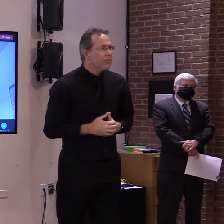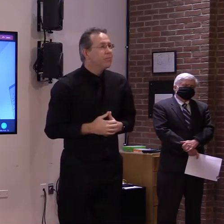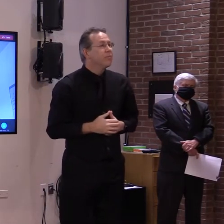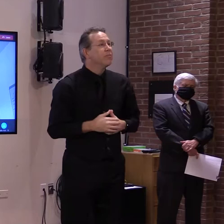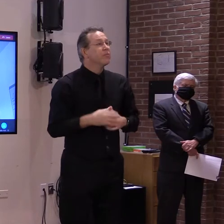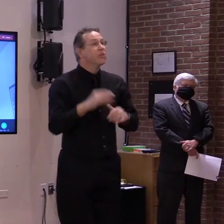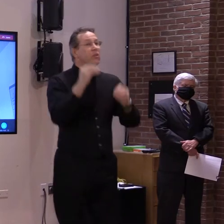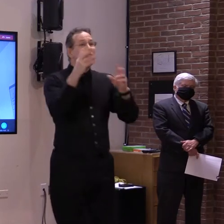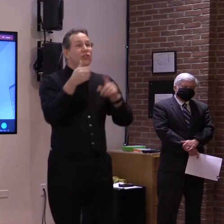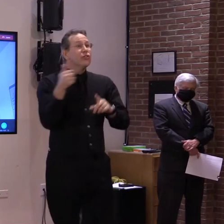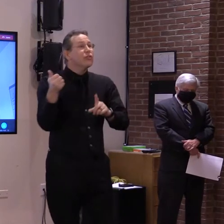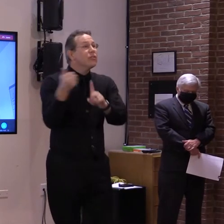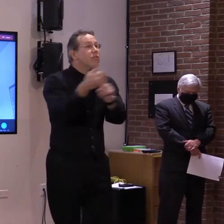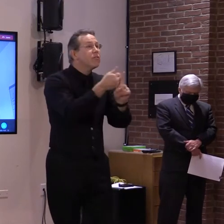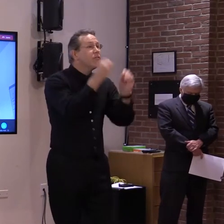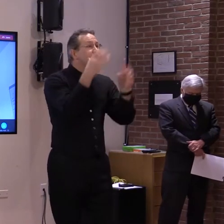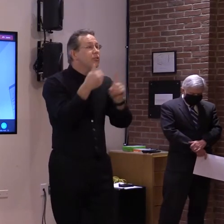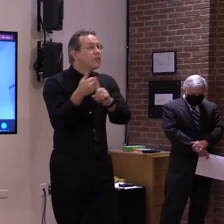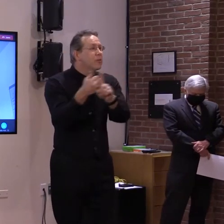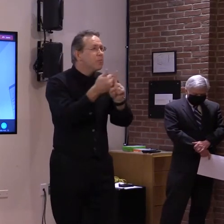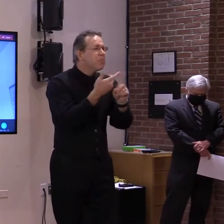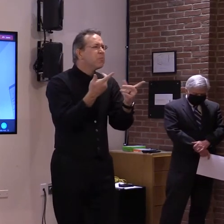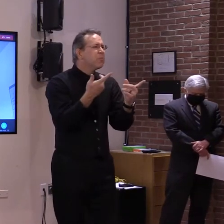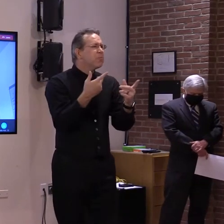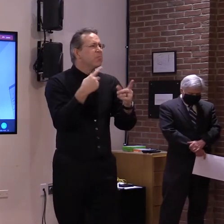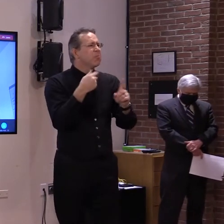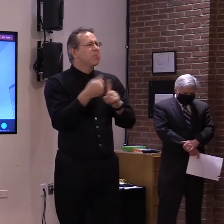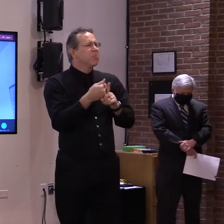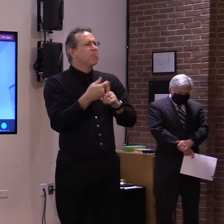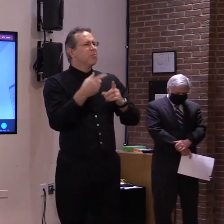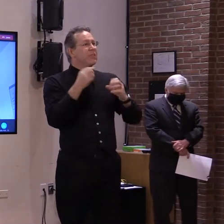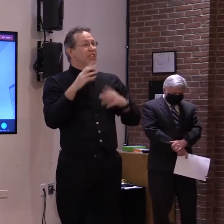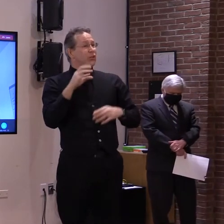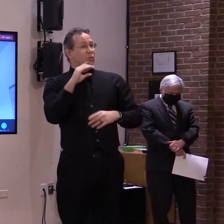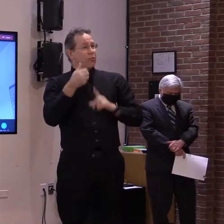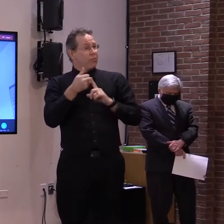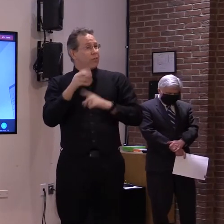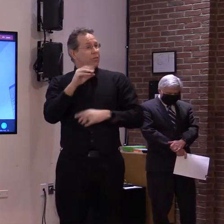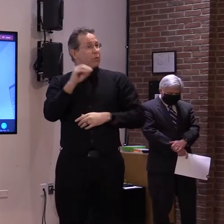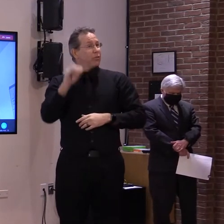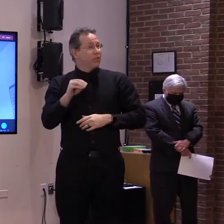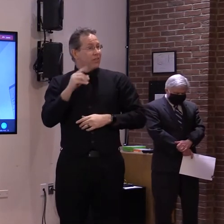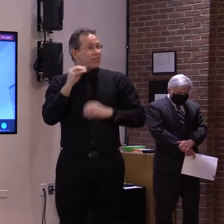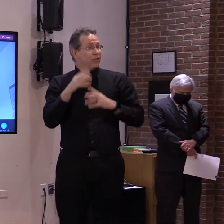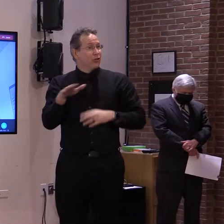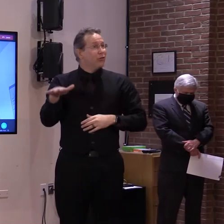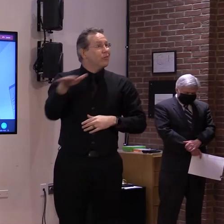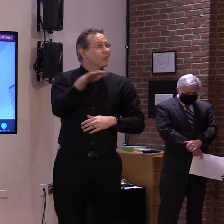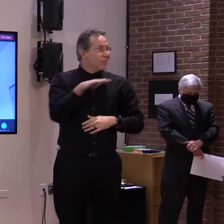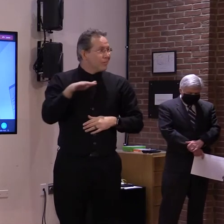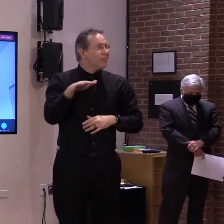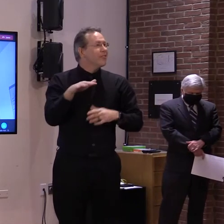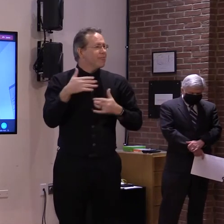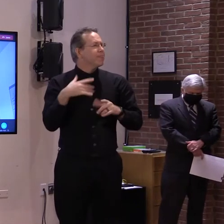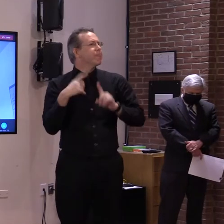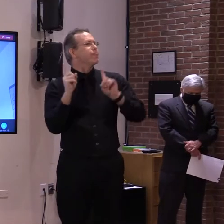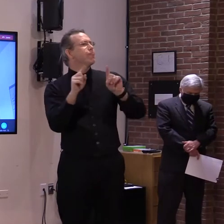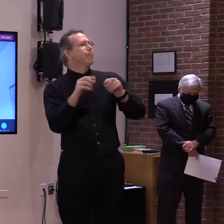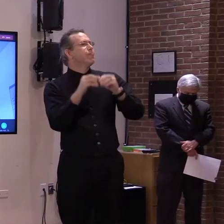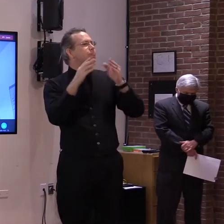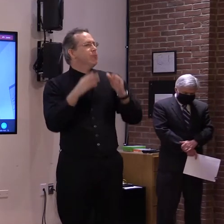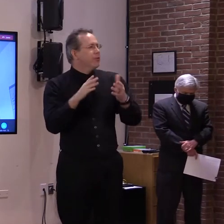program, which we started in mid-November. We've had some school districts with participation rates as high as 80%,